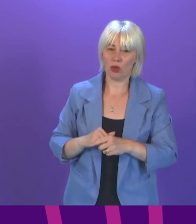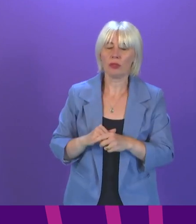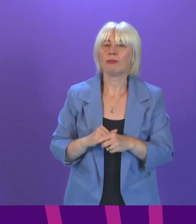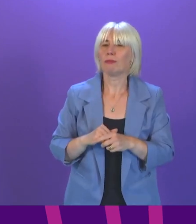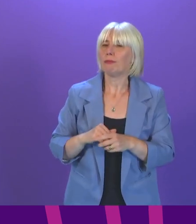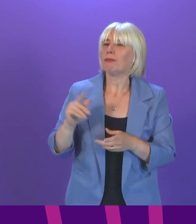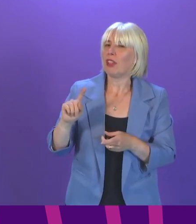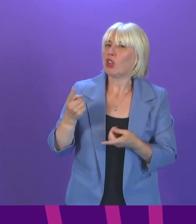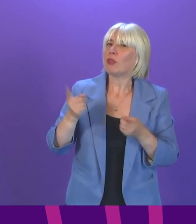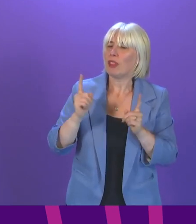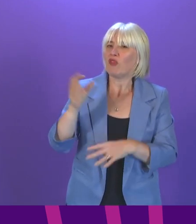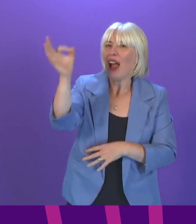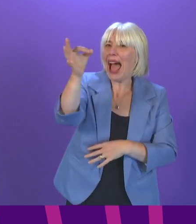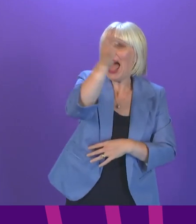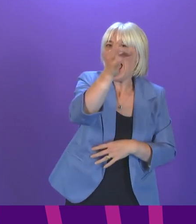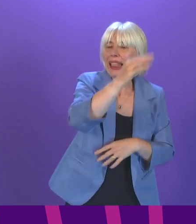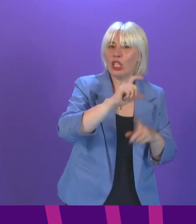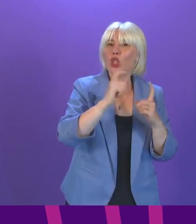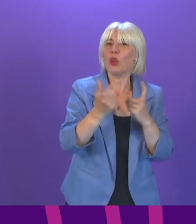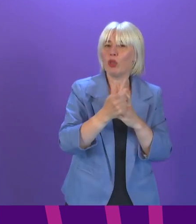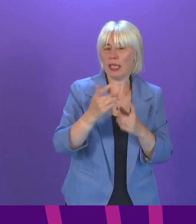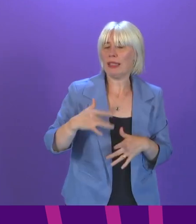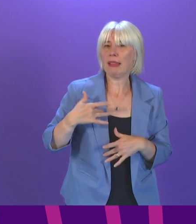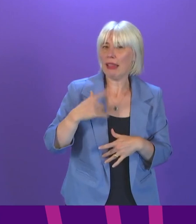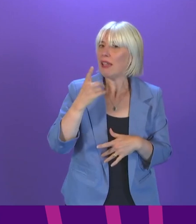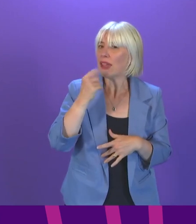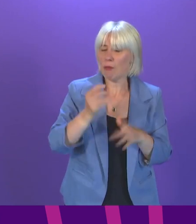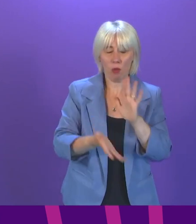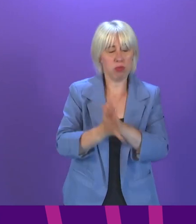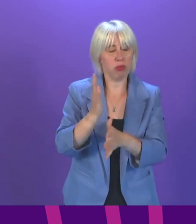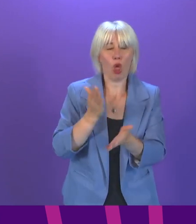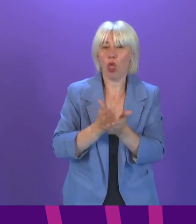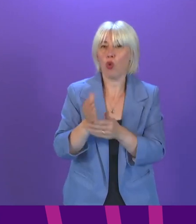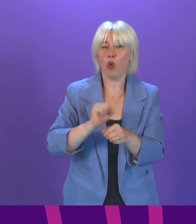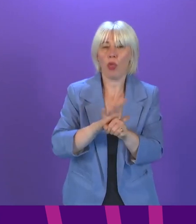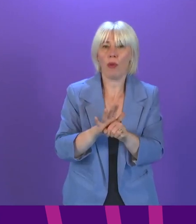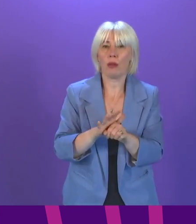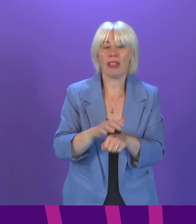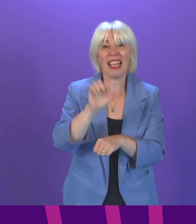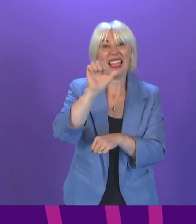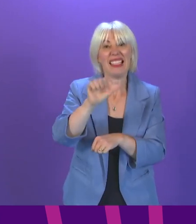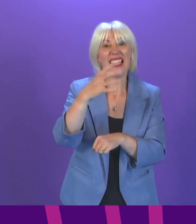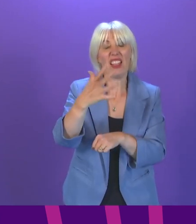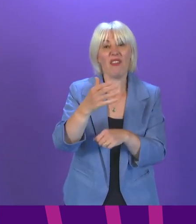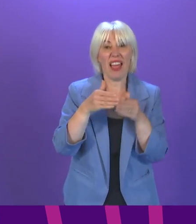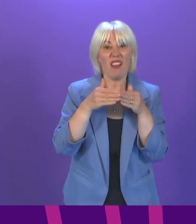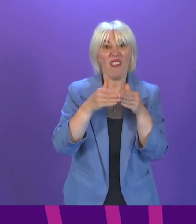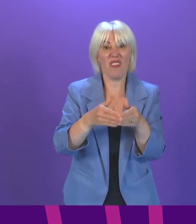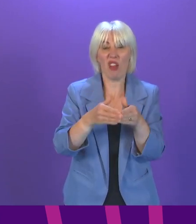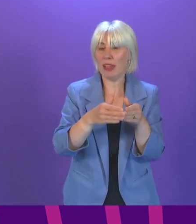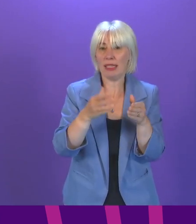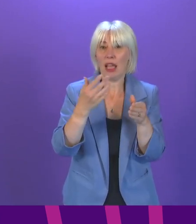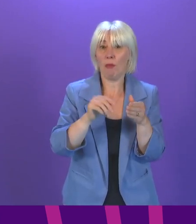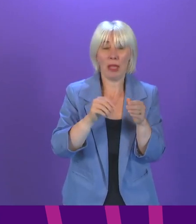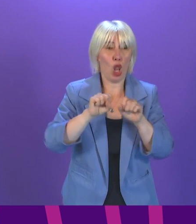Minister. For island communities, life can still be all too easily disrupted by the pandemic. Last month, 65 ferry sailings tuned from Brodick were lost